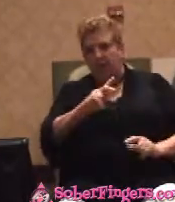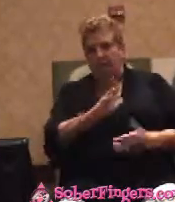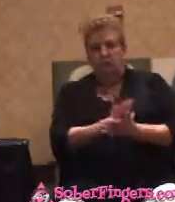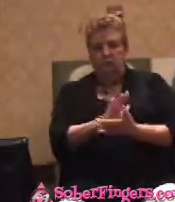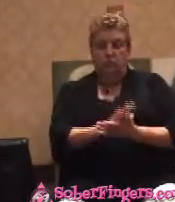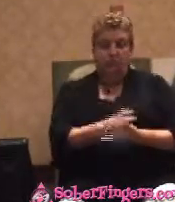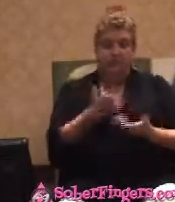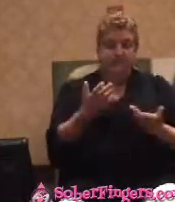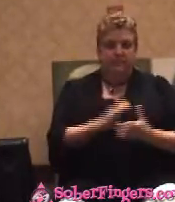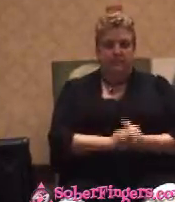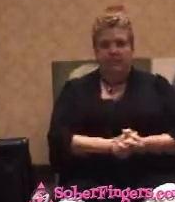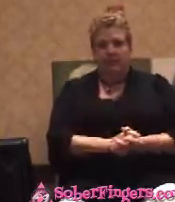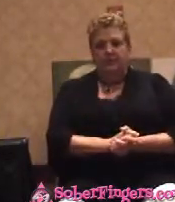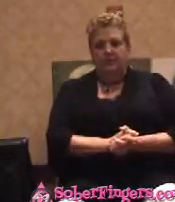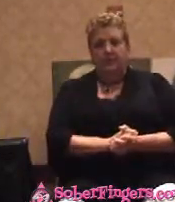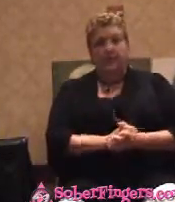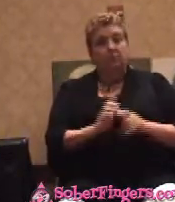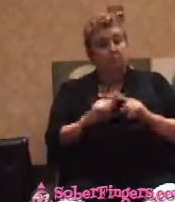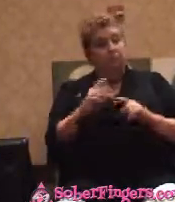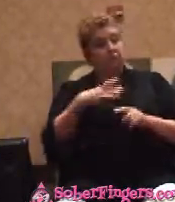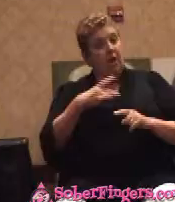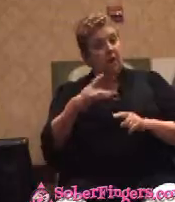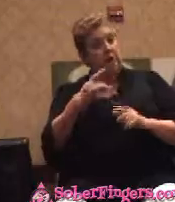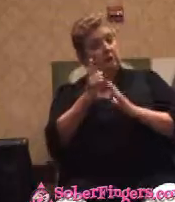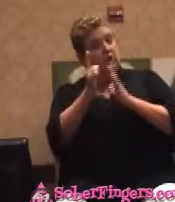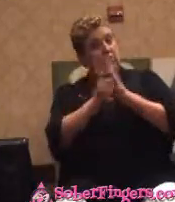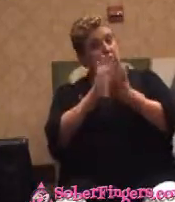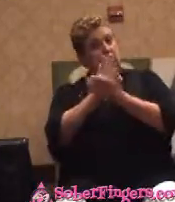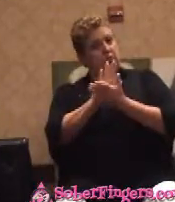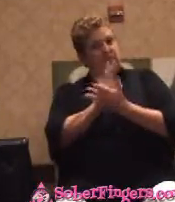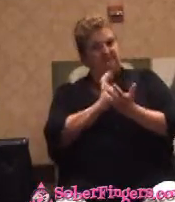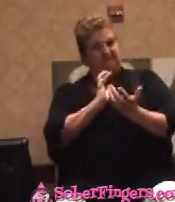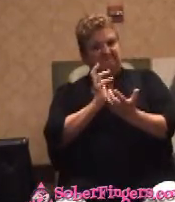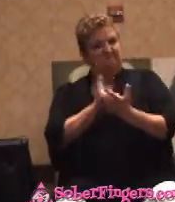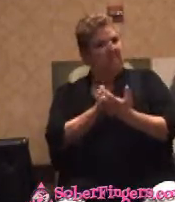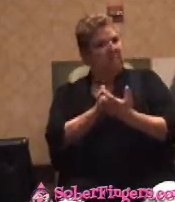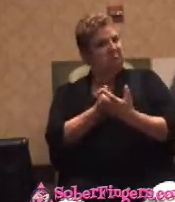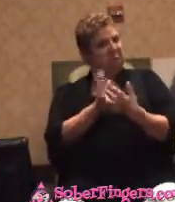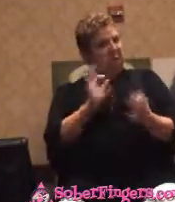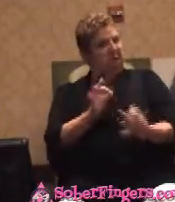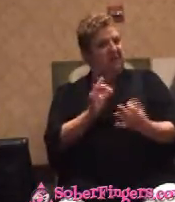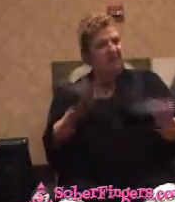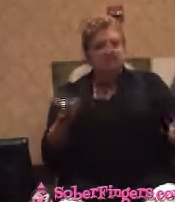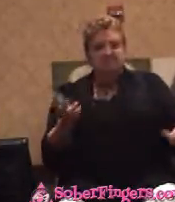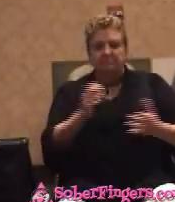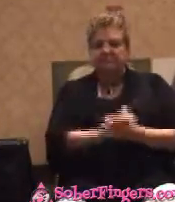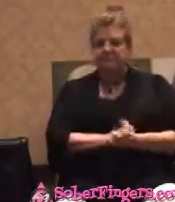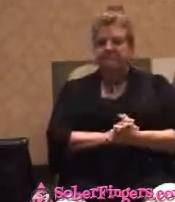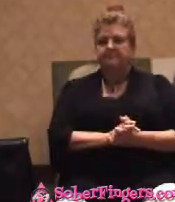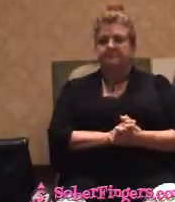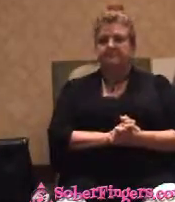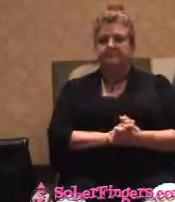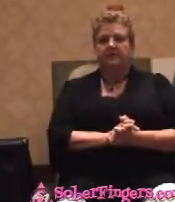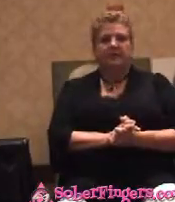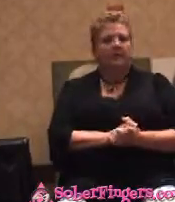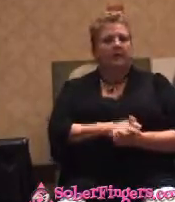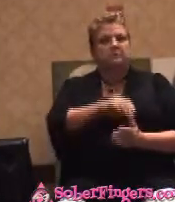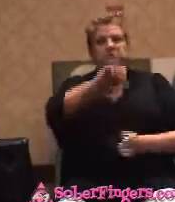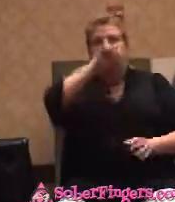And it turned out I liked it. I fit perfectly in the law school. I don't know. I just loved it. I never thought